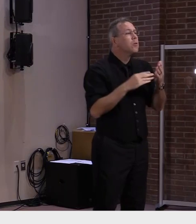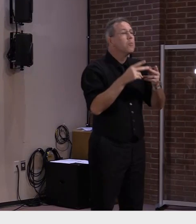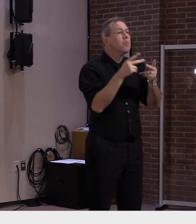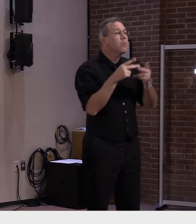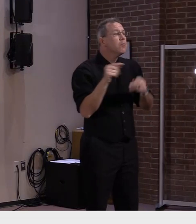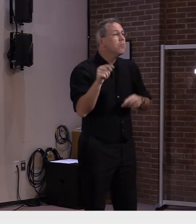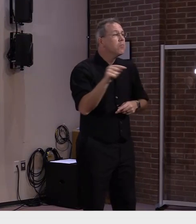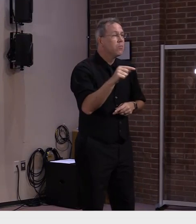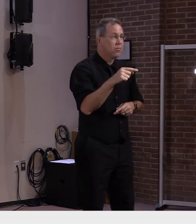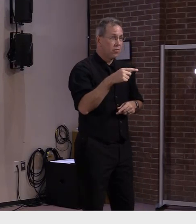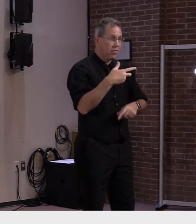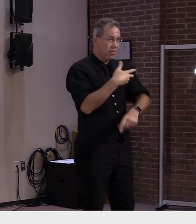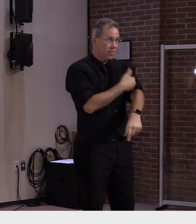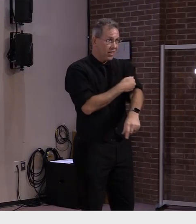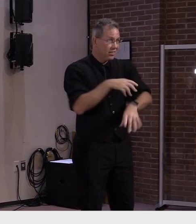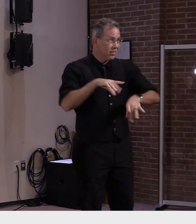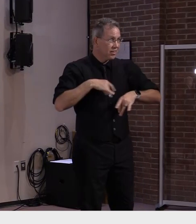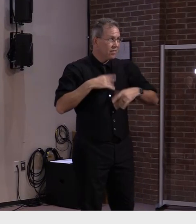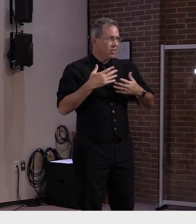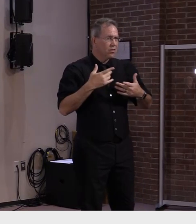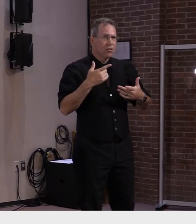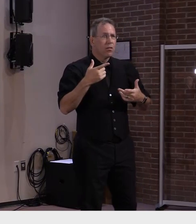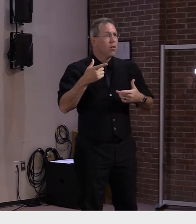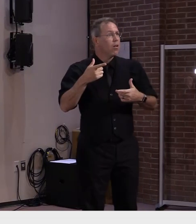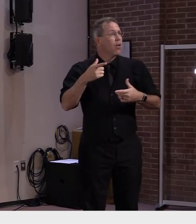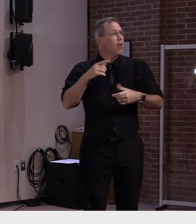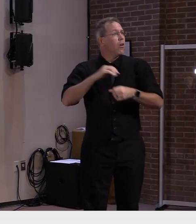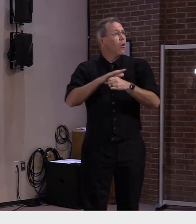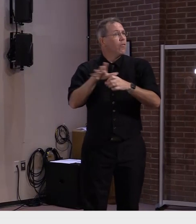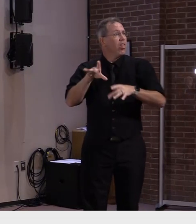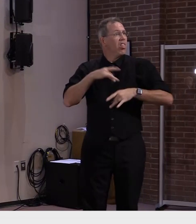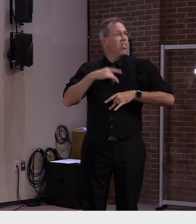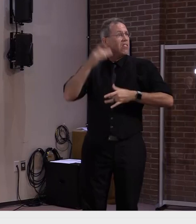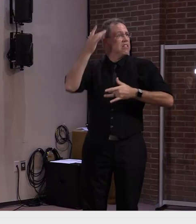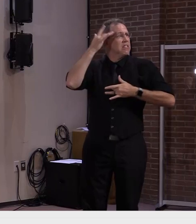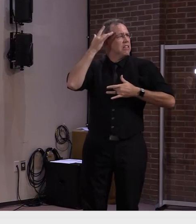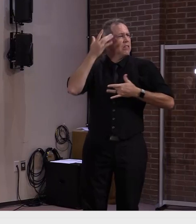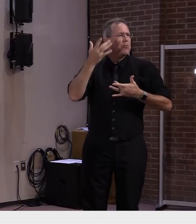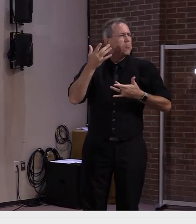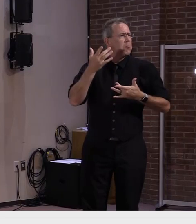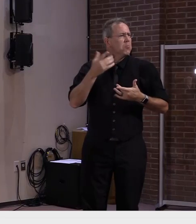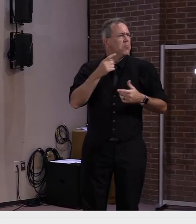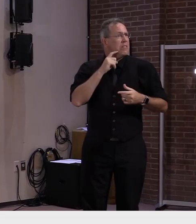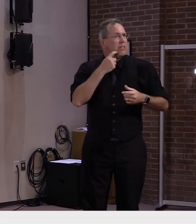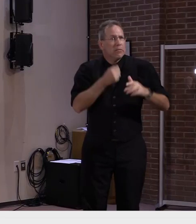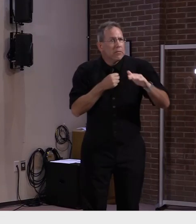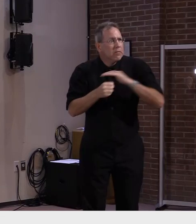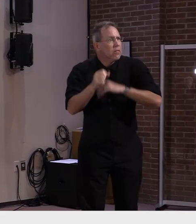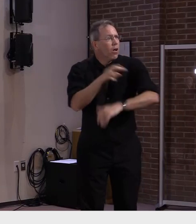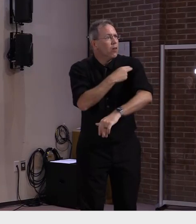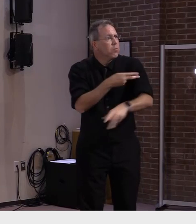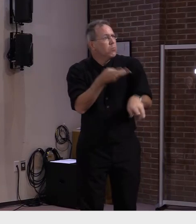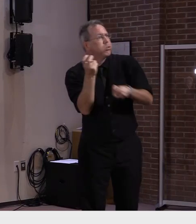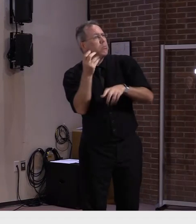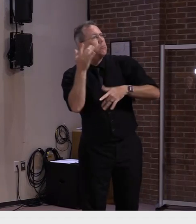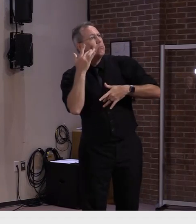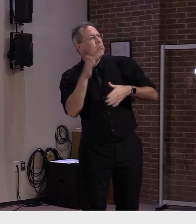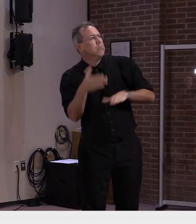if you are vaccinated plus vaccination makes cases less severe and often they are mild